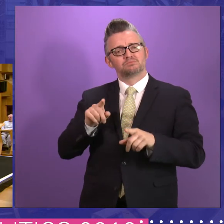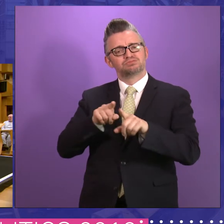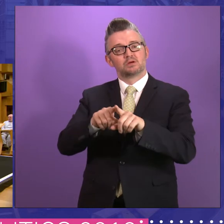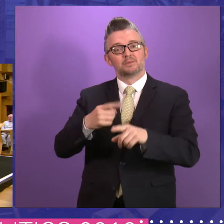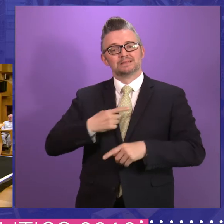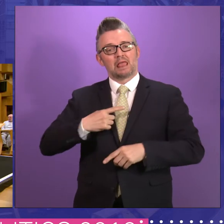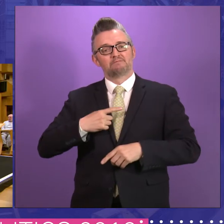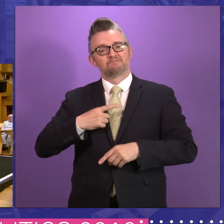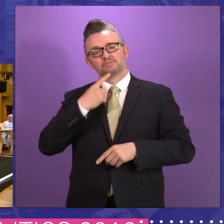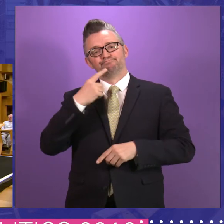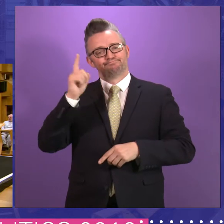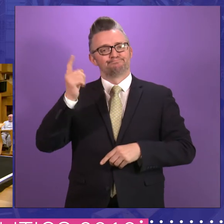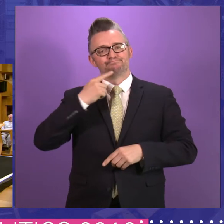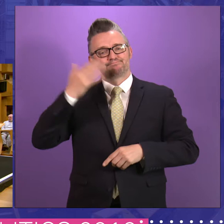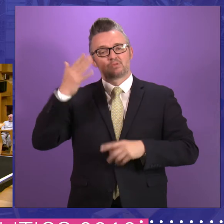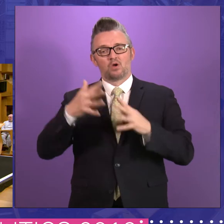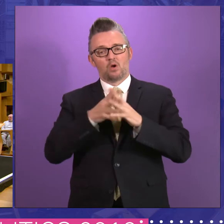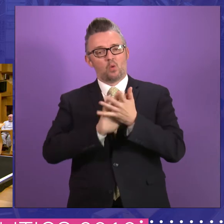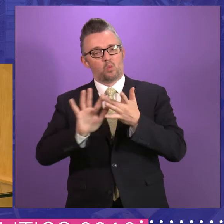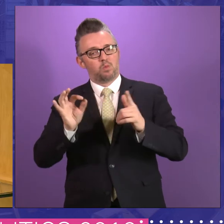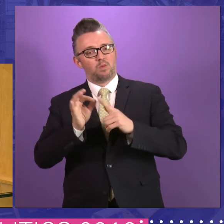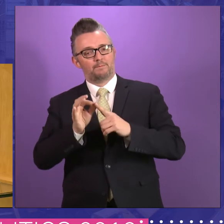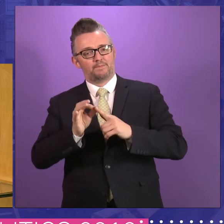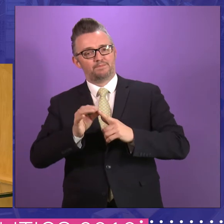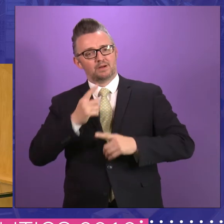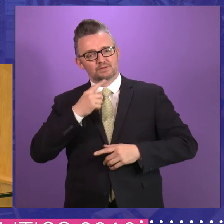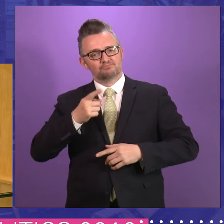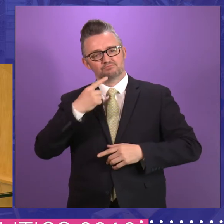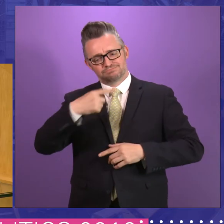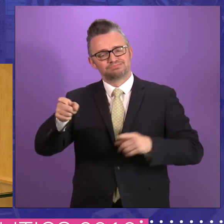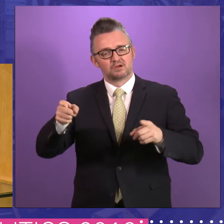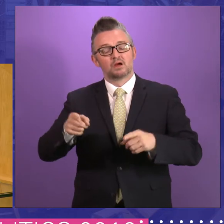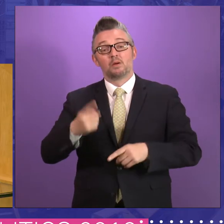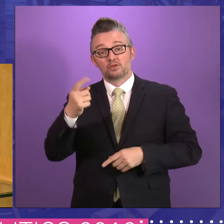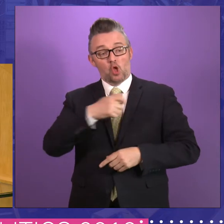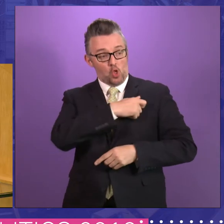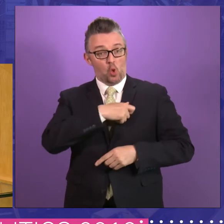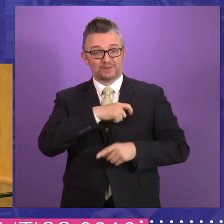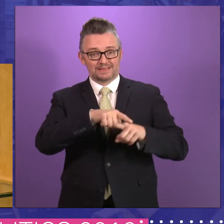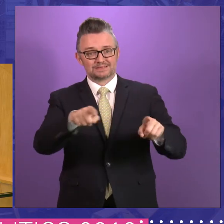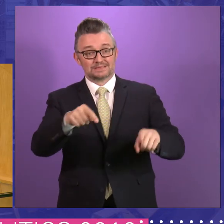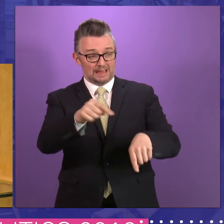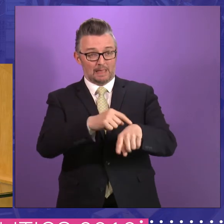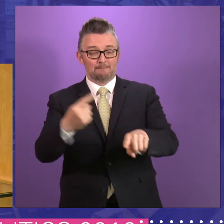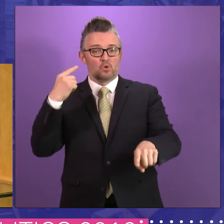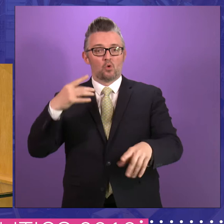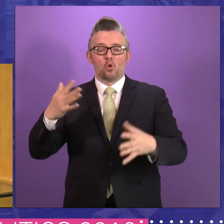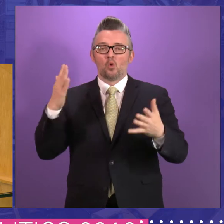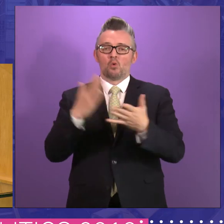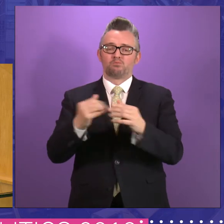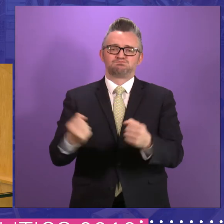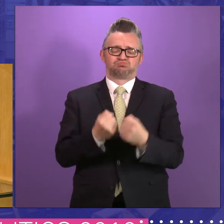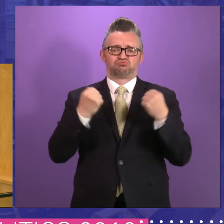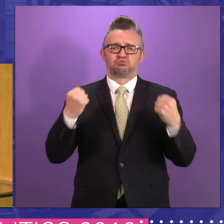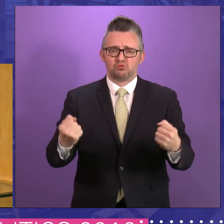whip, I know in the first two parliaments, the committees were really very, very powerful. And there was,